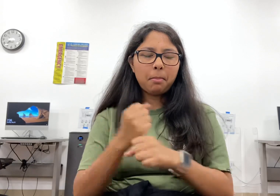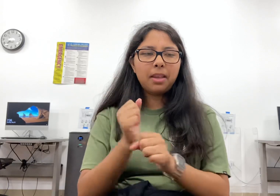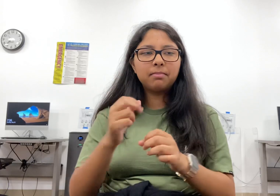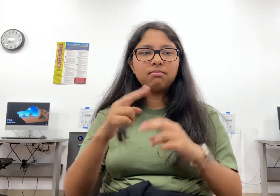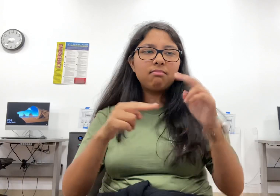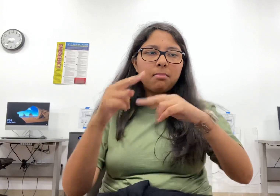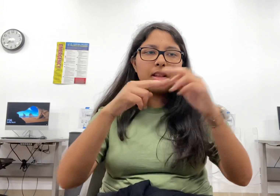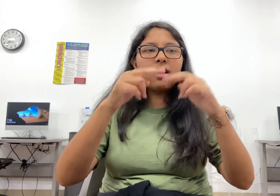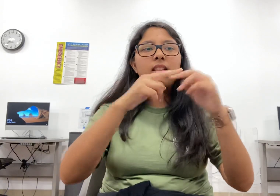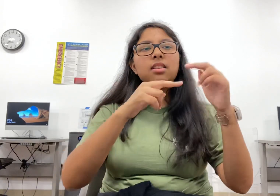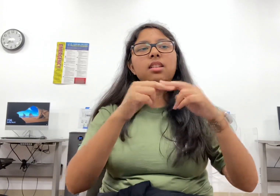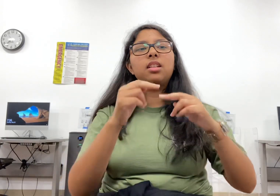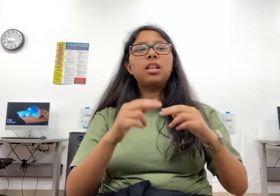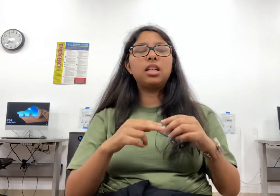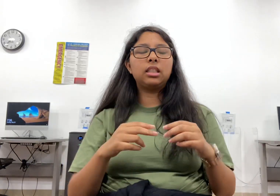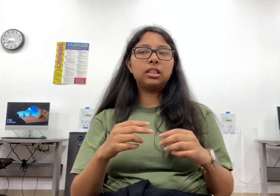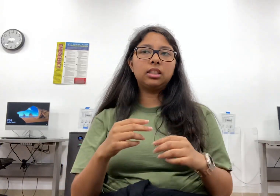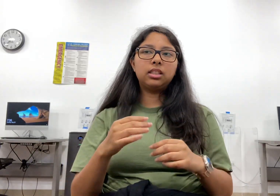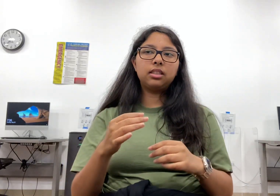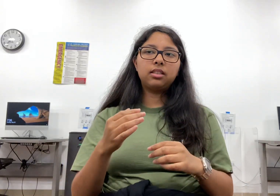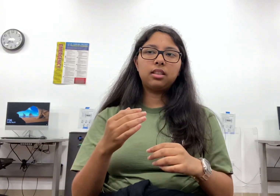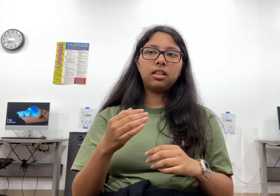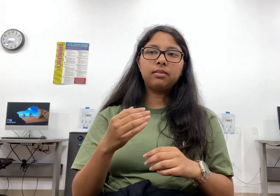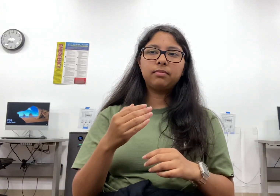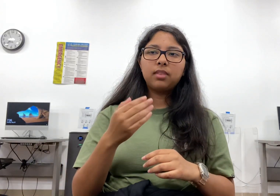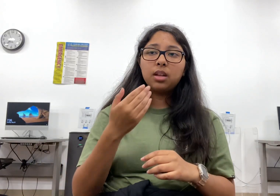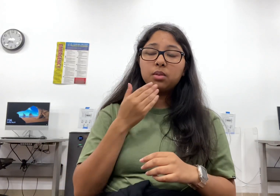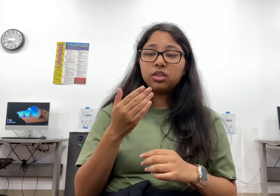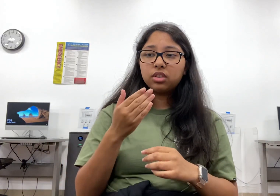It was also good for bartering with other tribes.